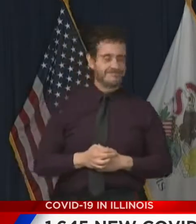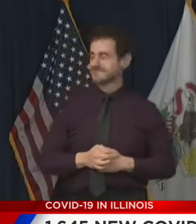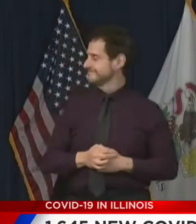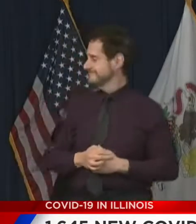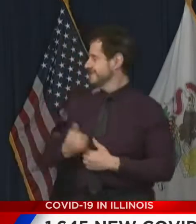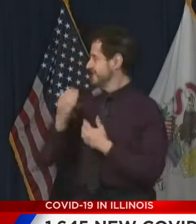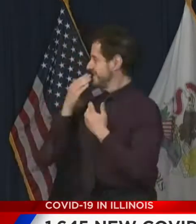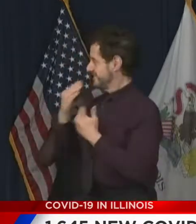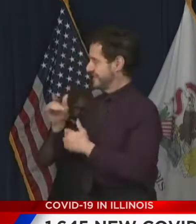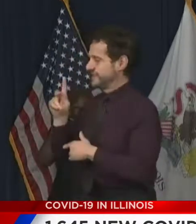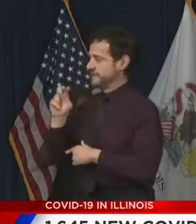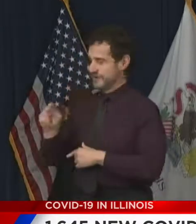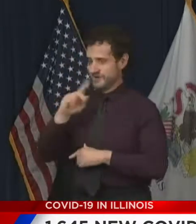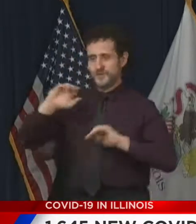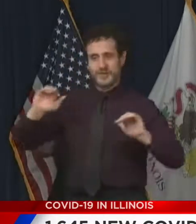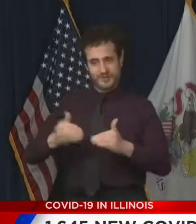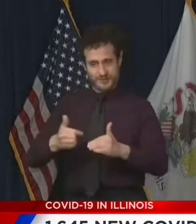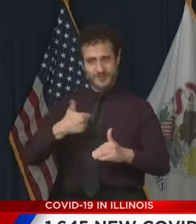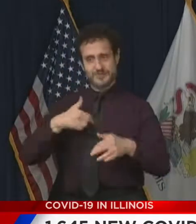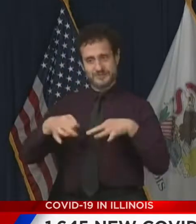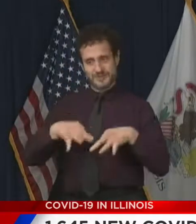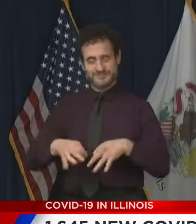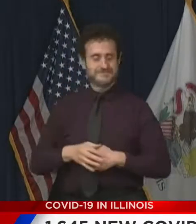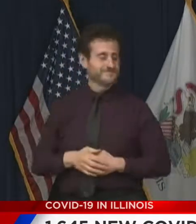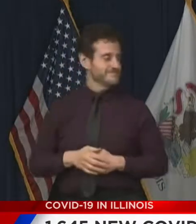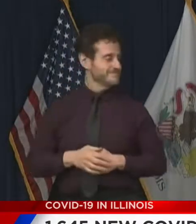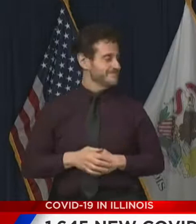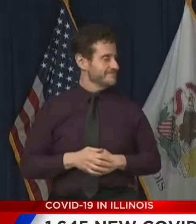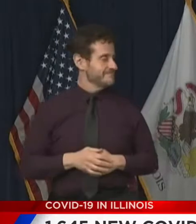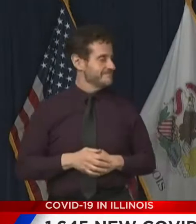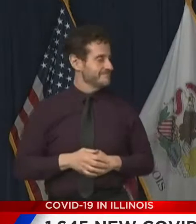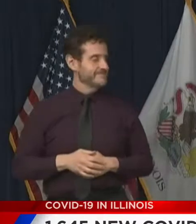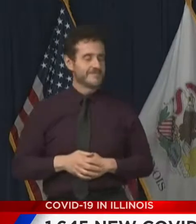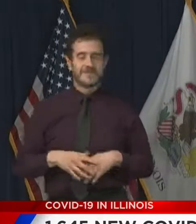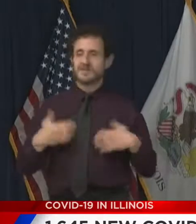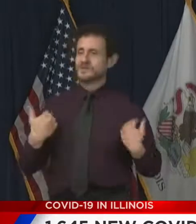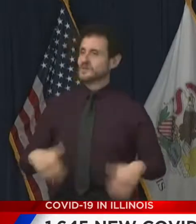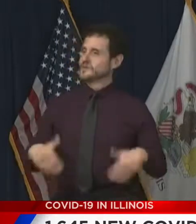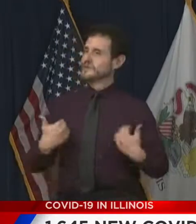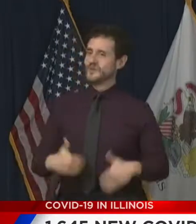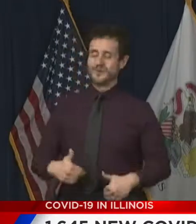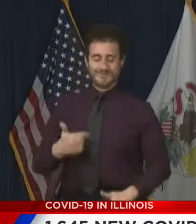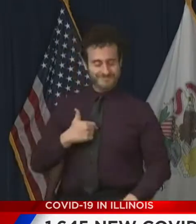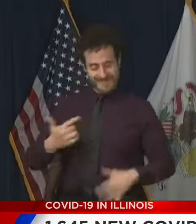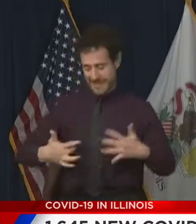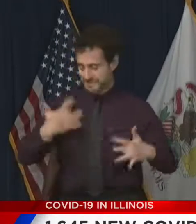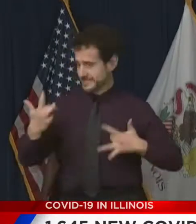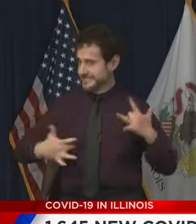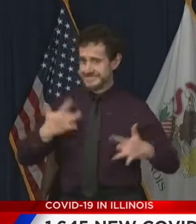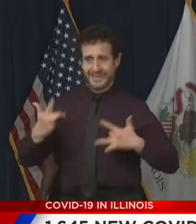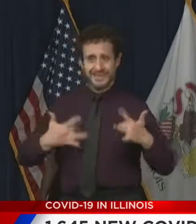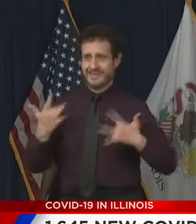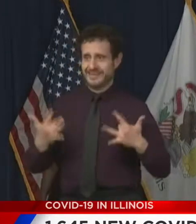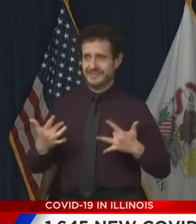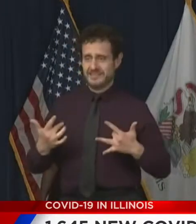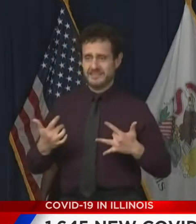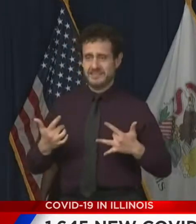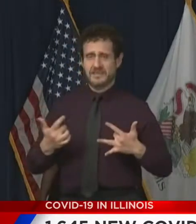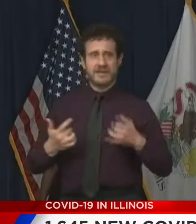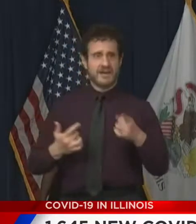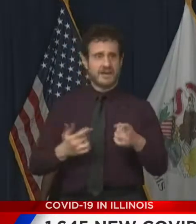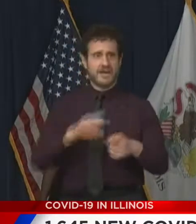Thank you, Karen, for the introduction. I am very excited about being a recipient